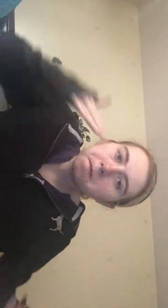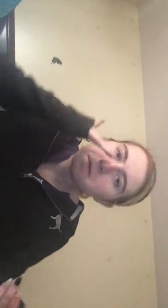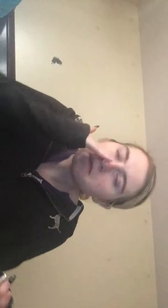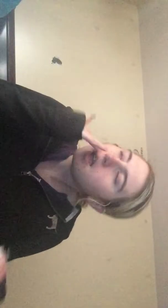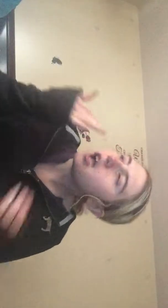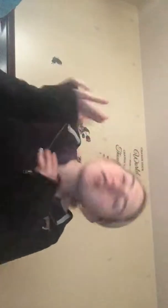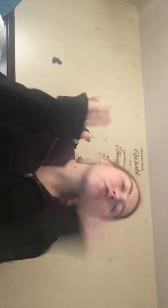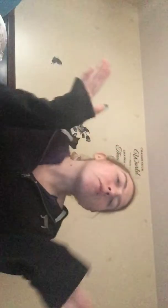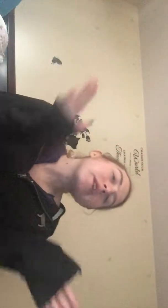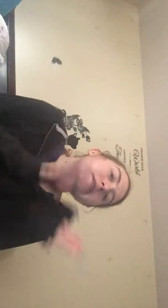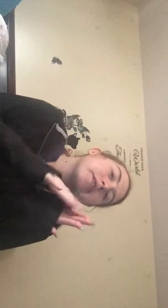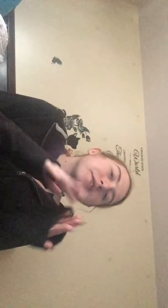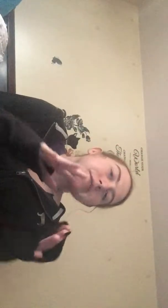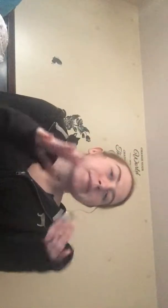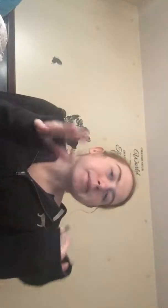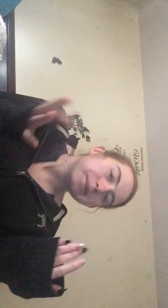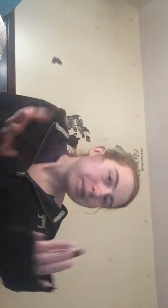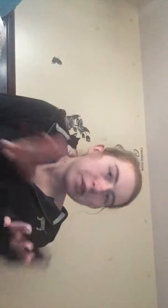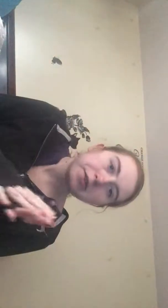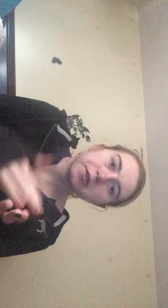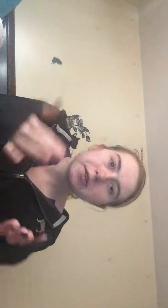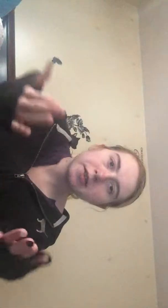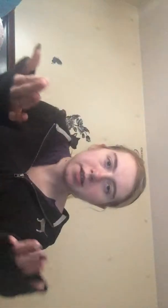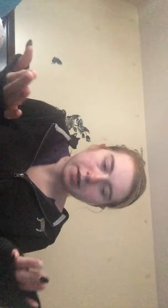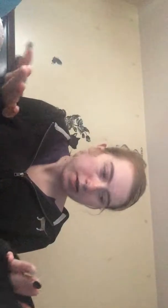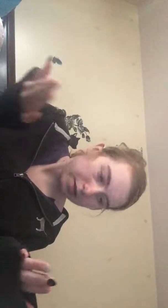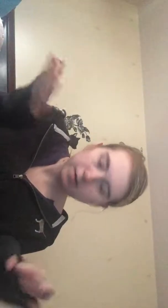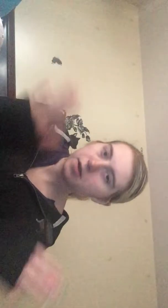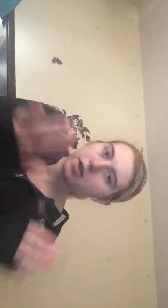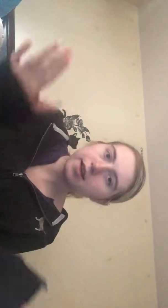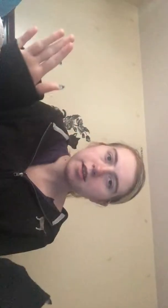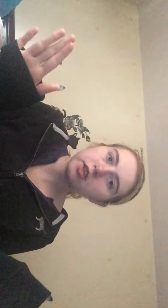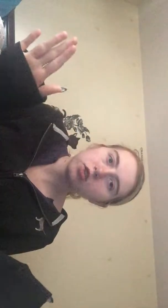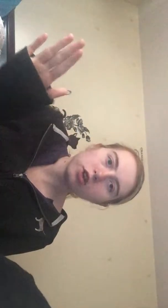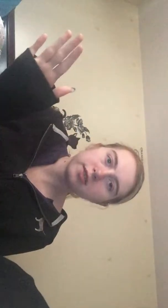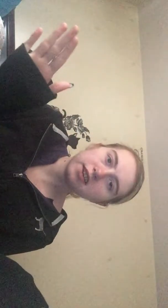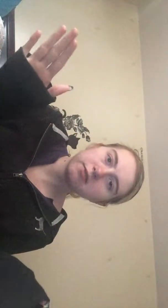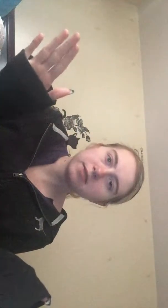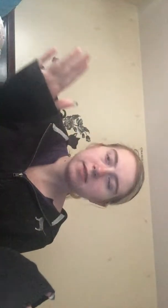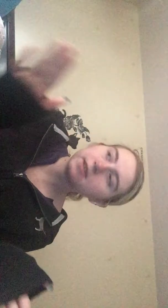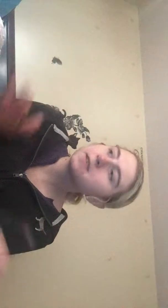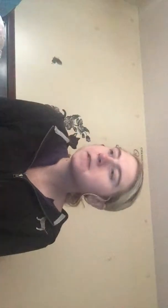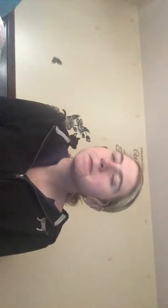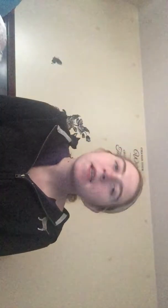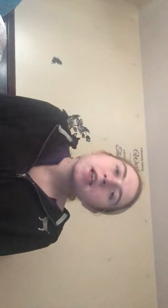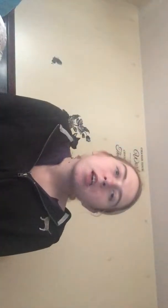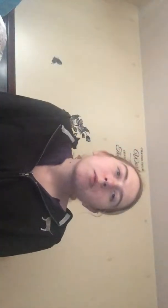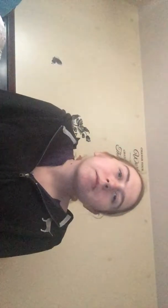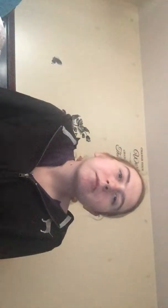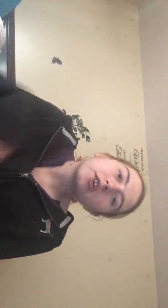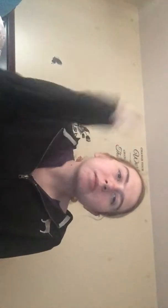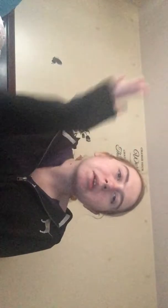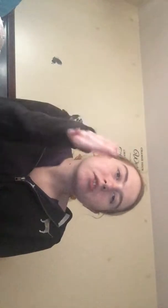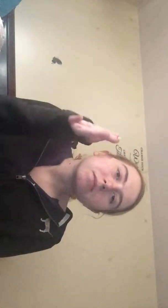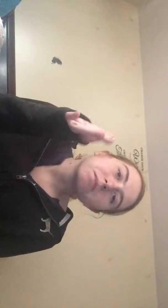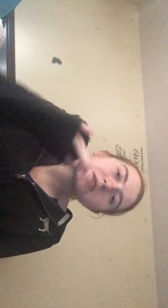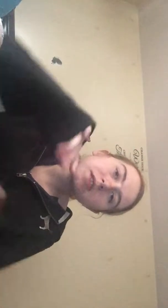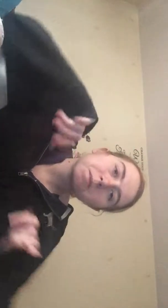I don't like this um certain like I didn't like the haunted house is well haunted mansion because like